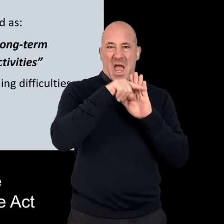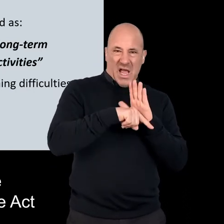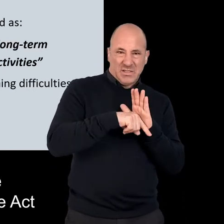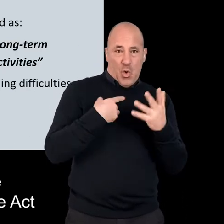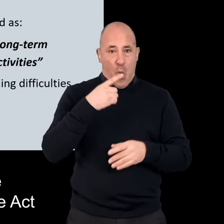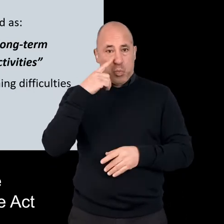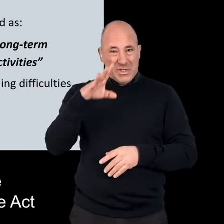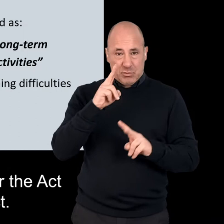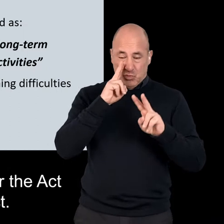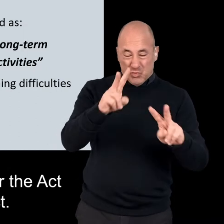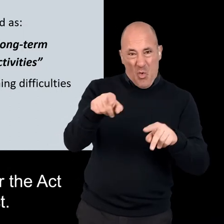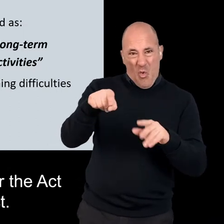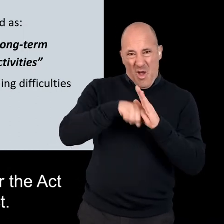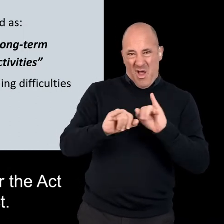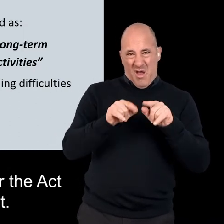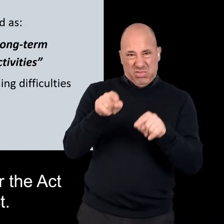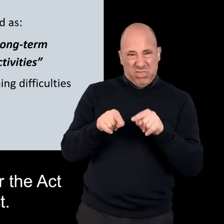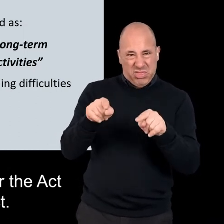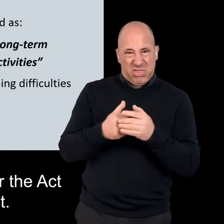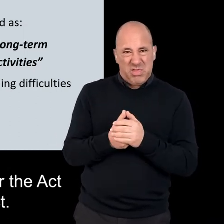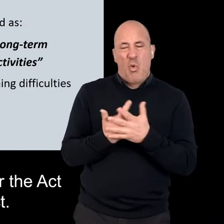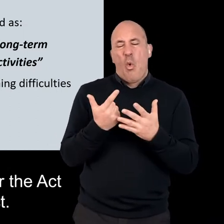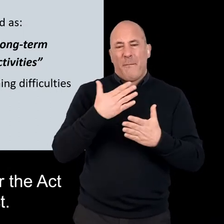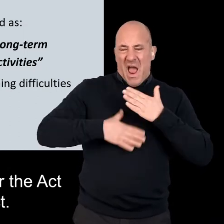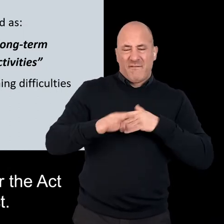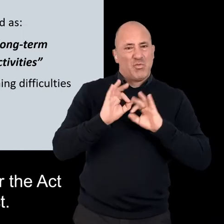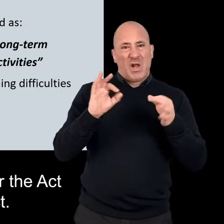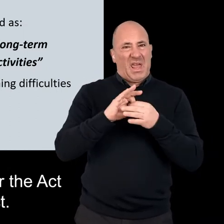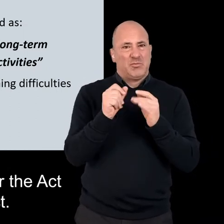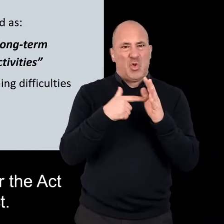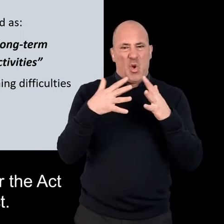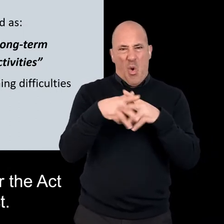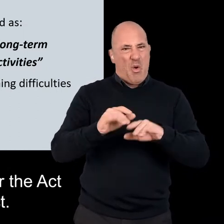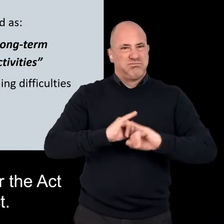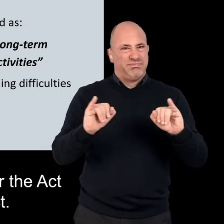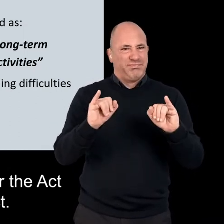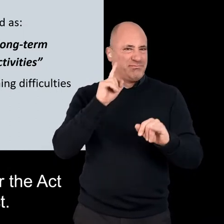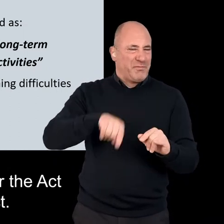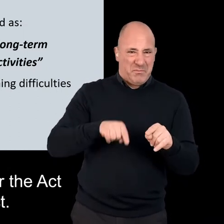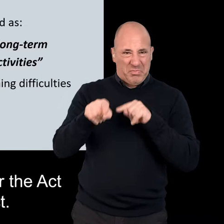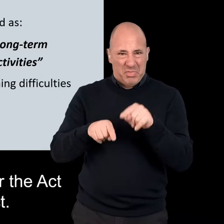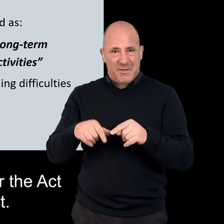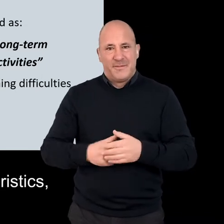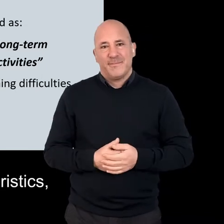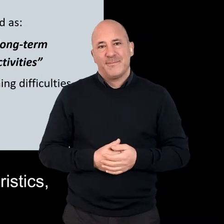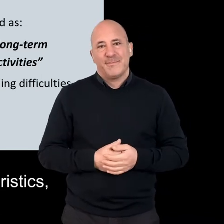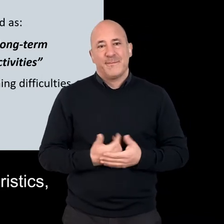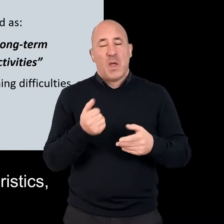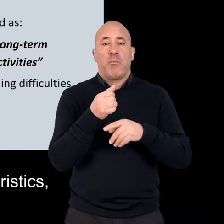proceedings under the Act or is a witness to proceedings under the Act. Or any other unlawful conduct.